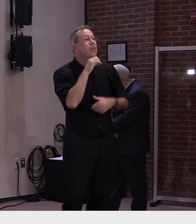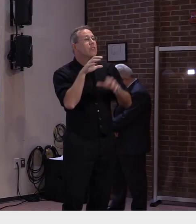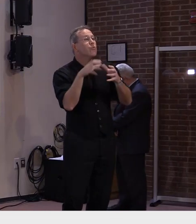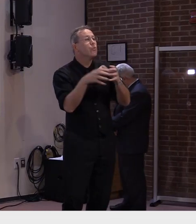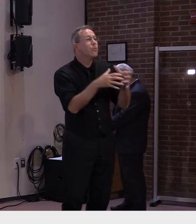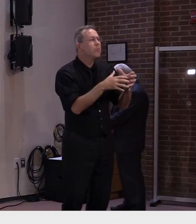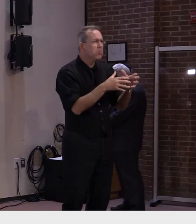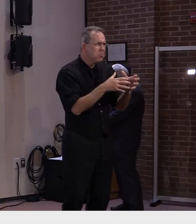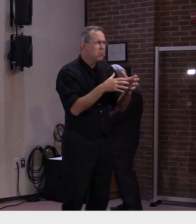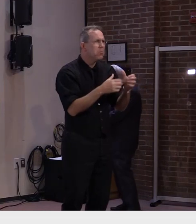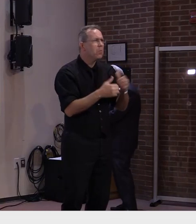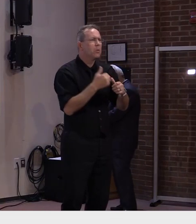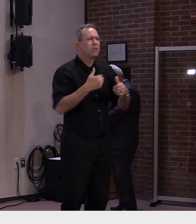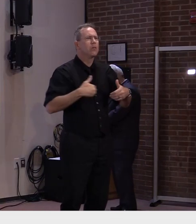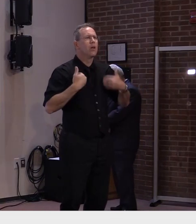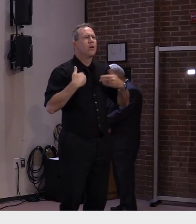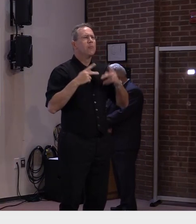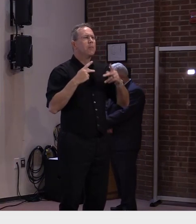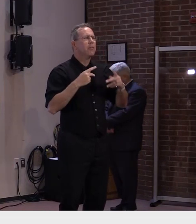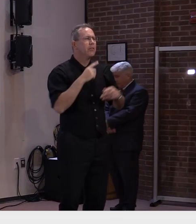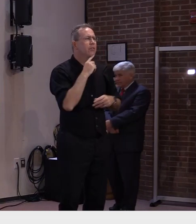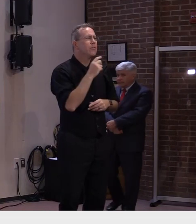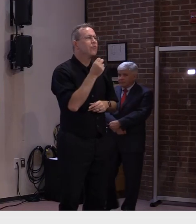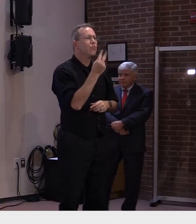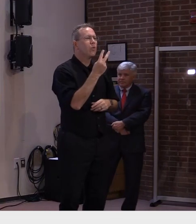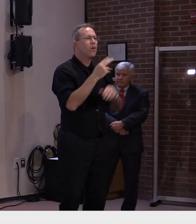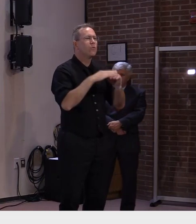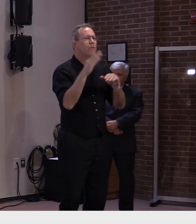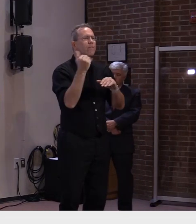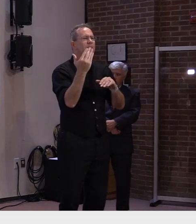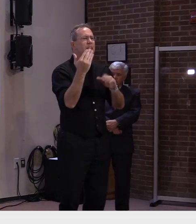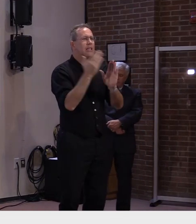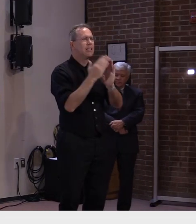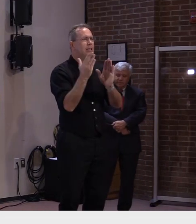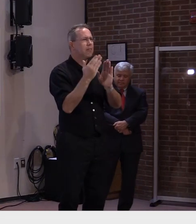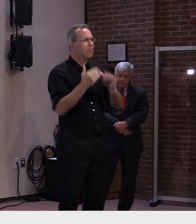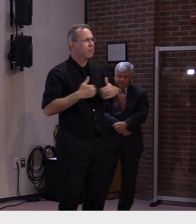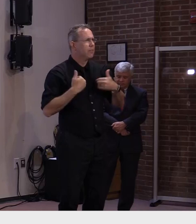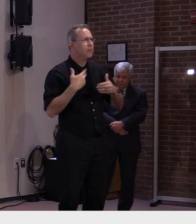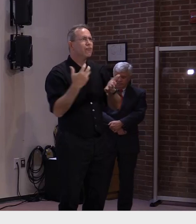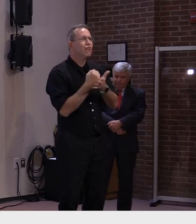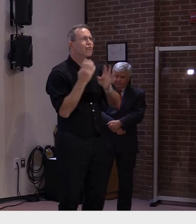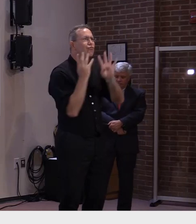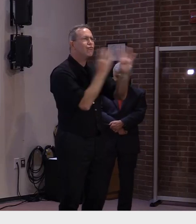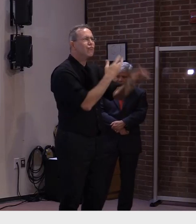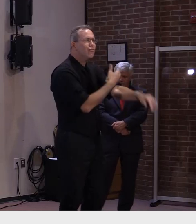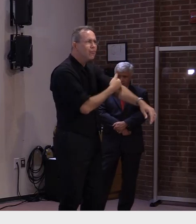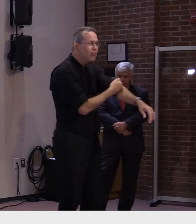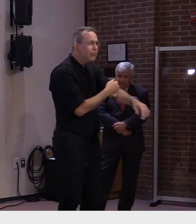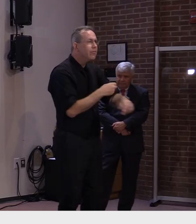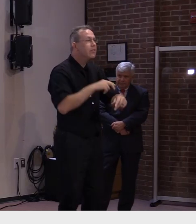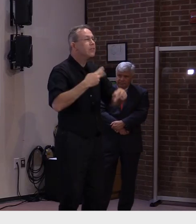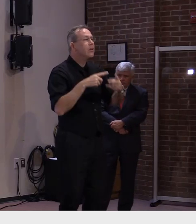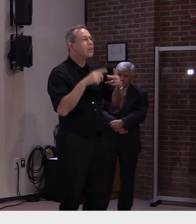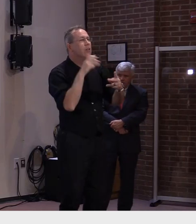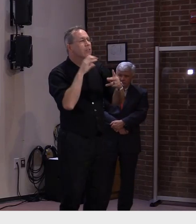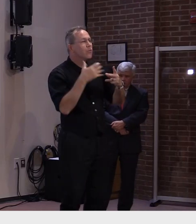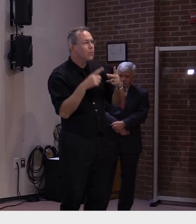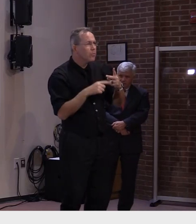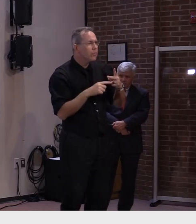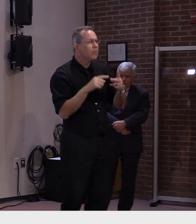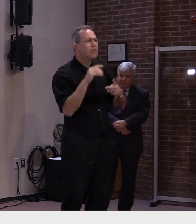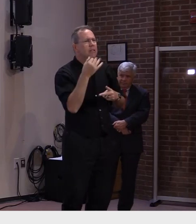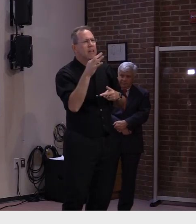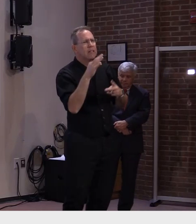particularly 12 to 15 year olds. And then, you know, those 17, 18, and then those in their 20s. We can look at that, though, Andrew, get back to you